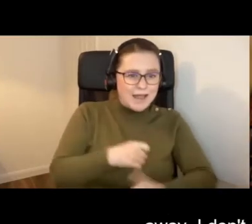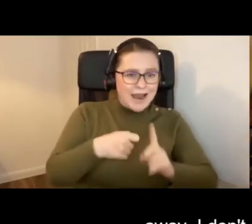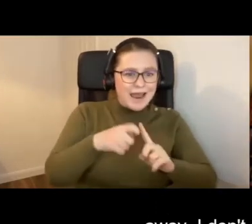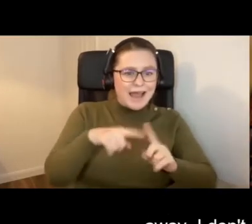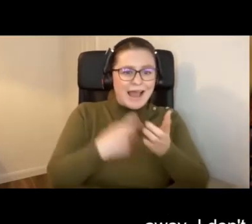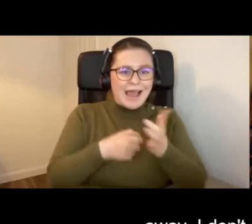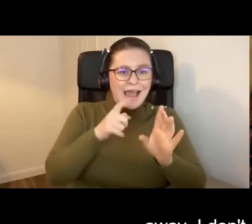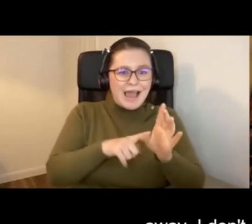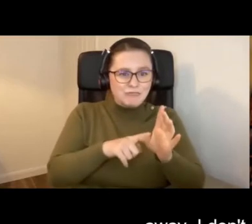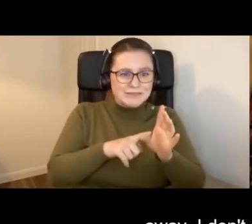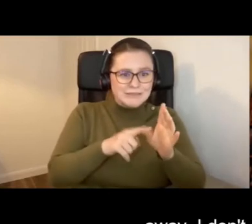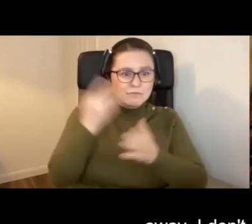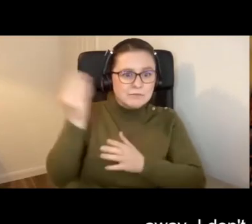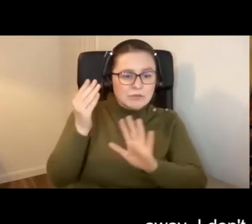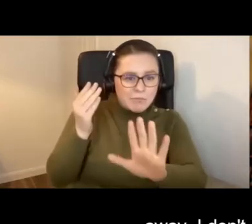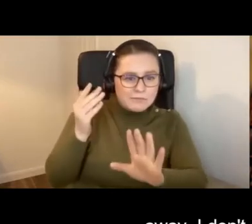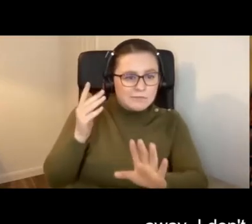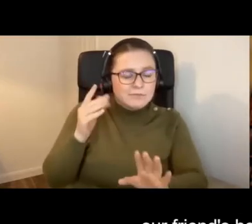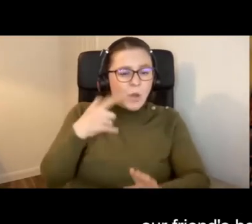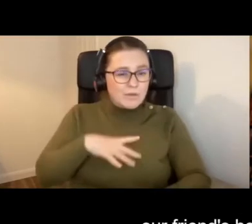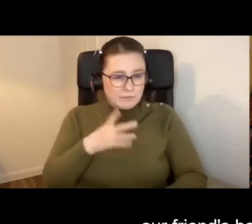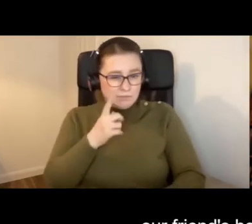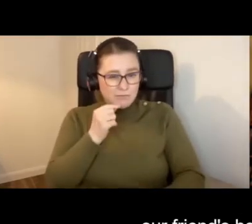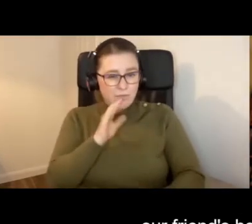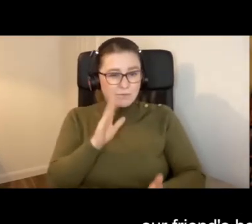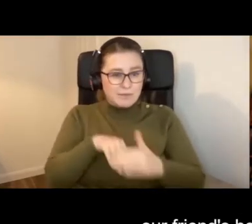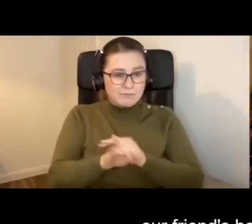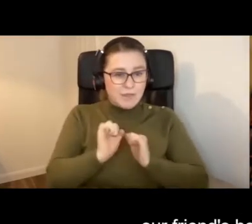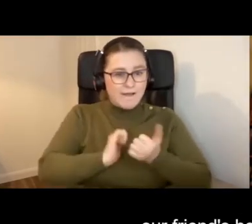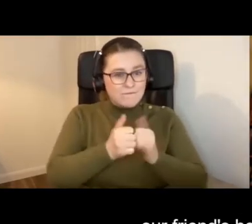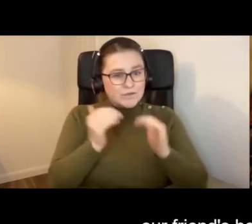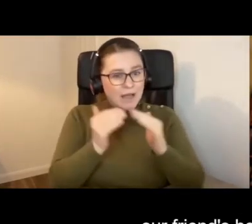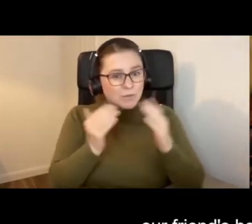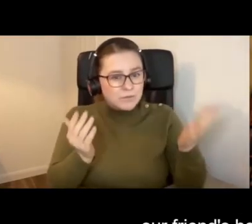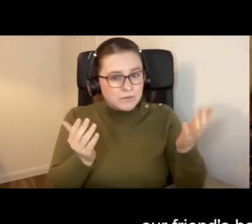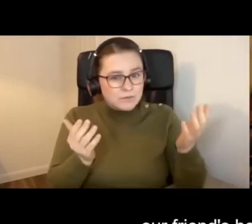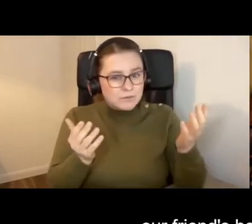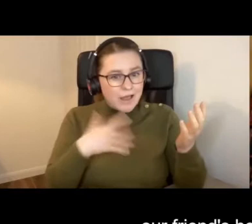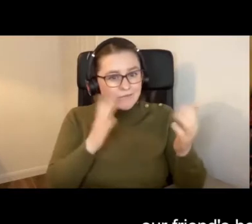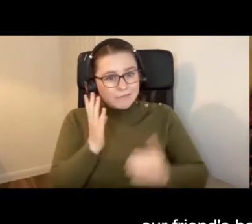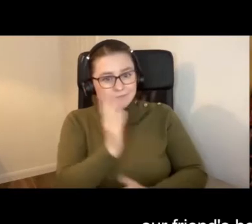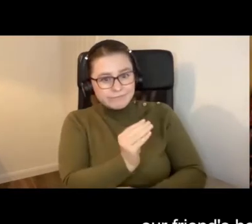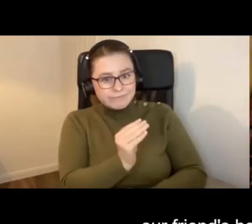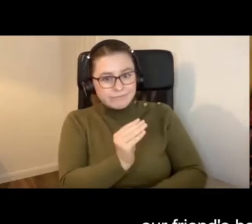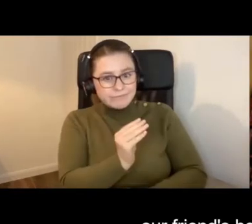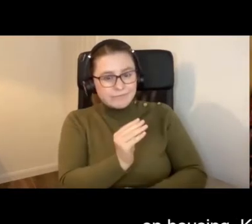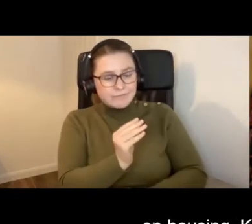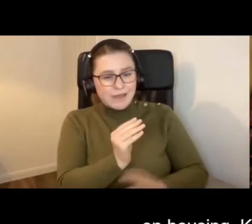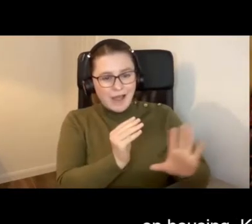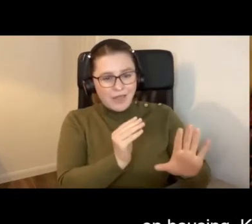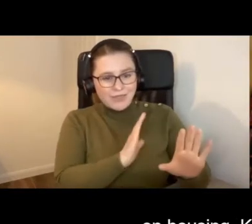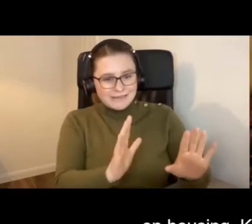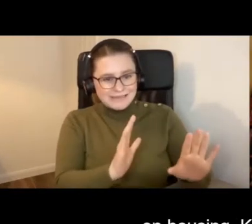we need to be able to get into our friends' houses. And if I say to start with a no more on housing, Kerry,